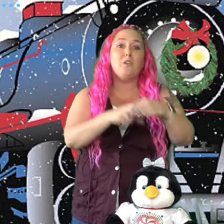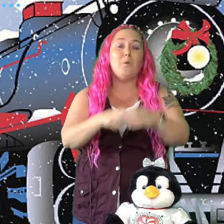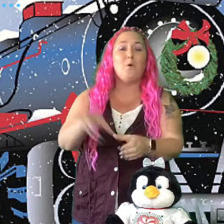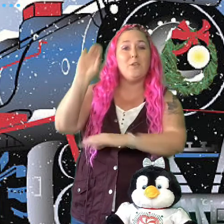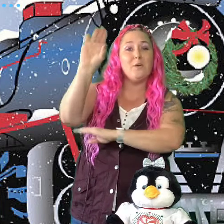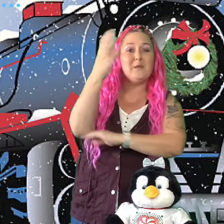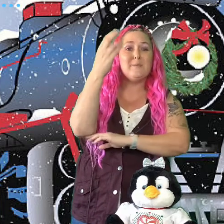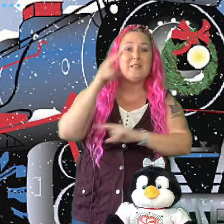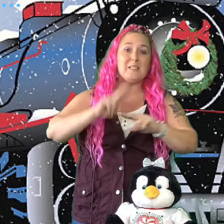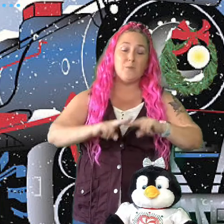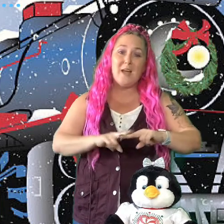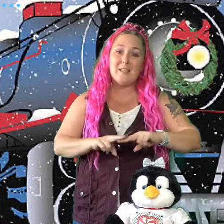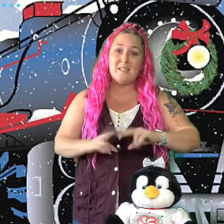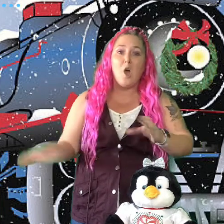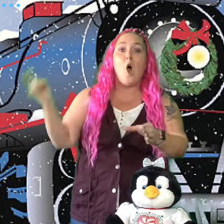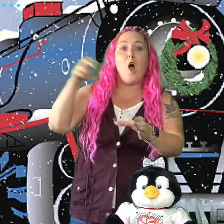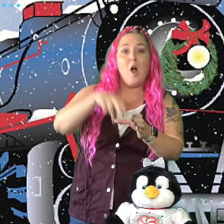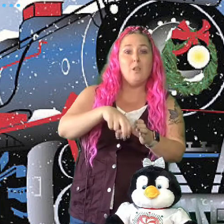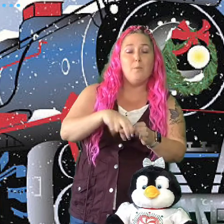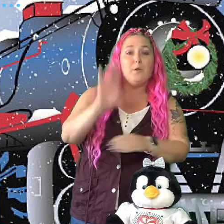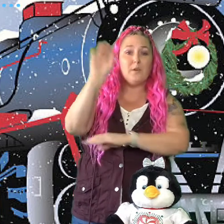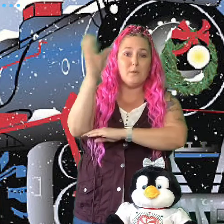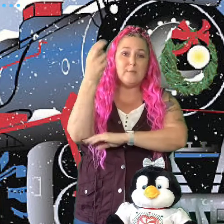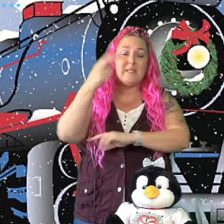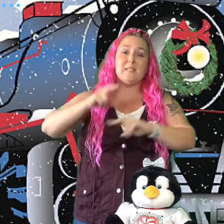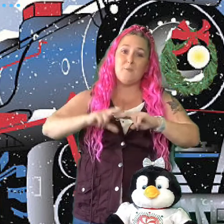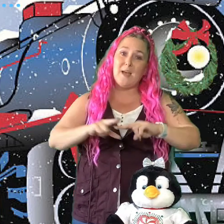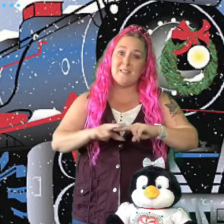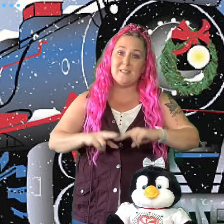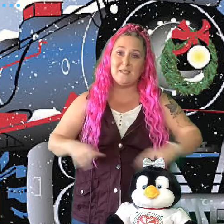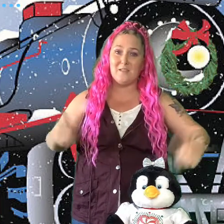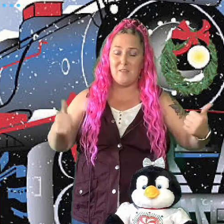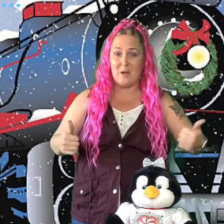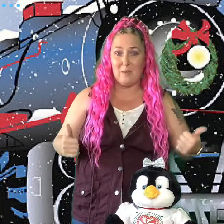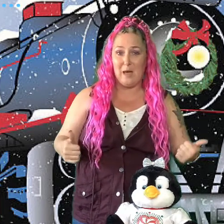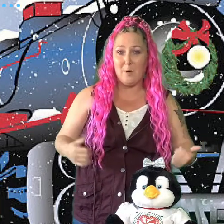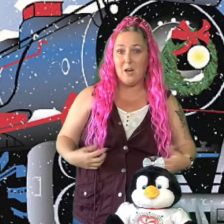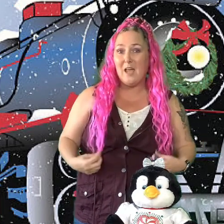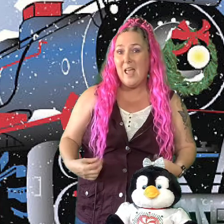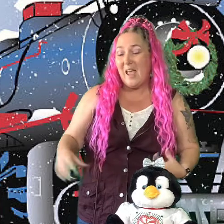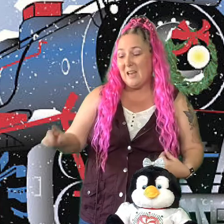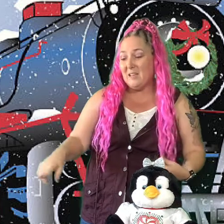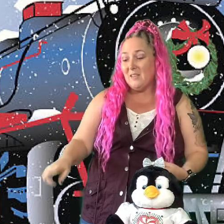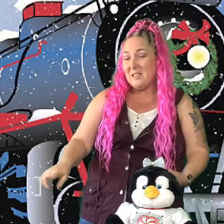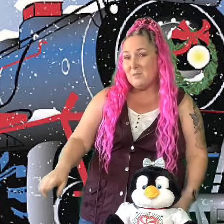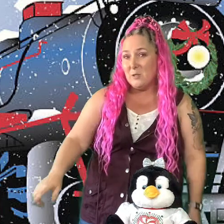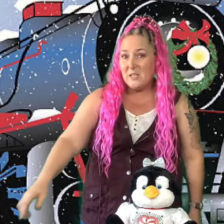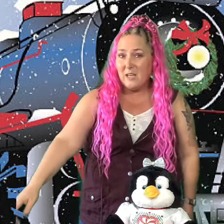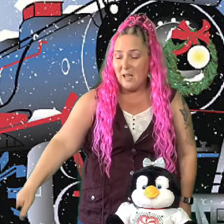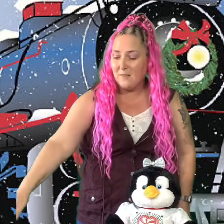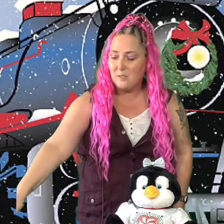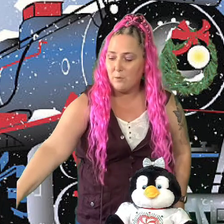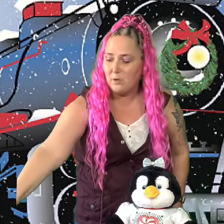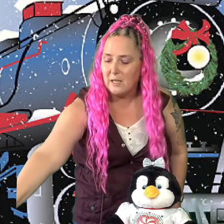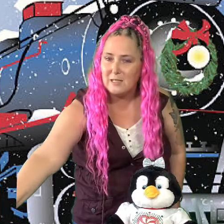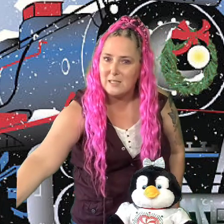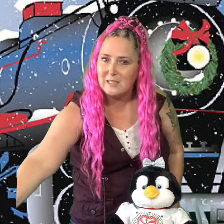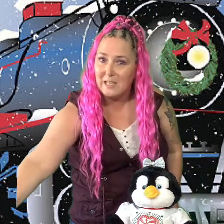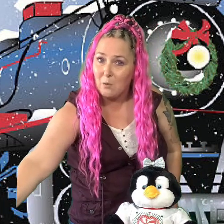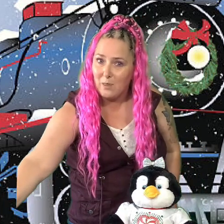aboard the Christmas Express. All aboard the Christmas Express. So that'll be that part. And in this music I have some little kids singing with